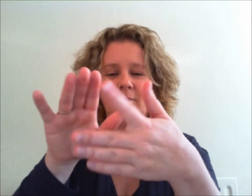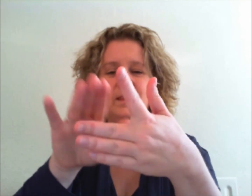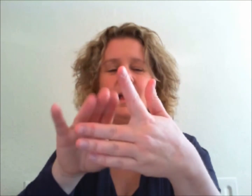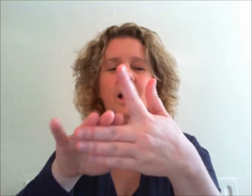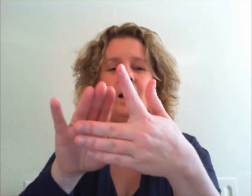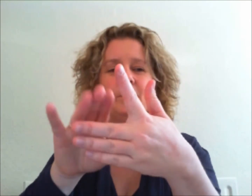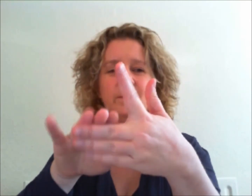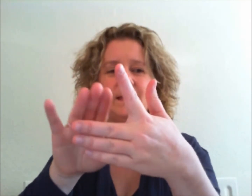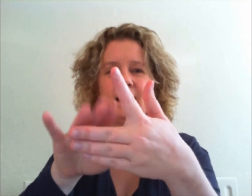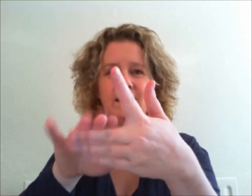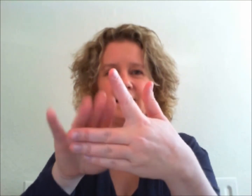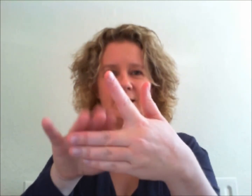I'm protected